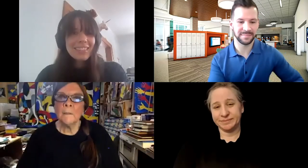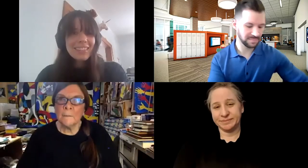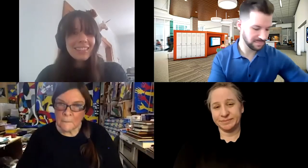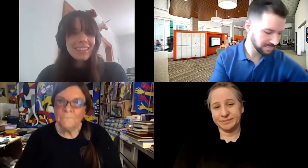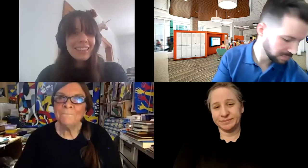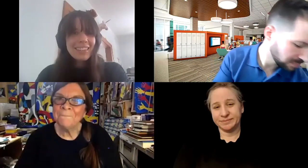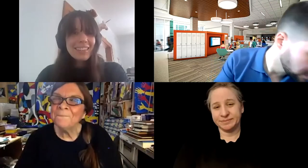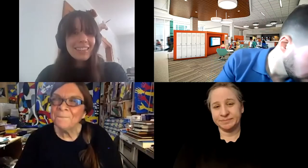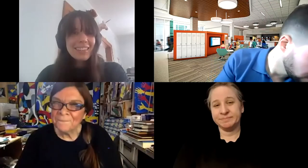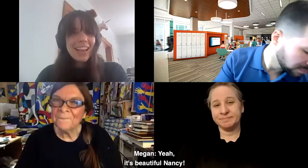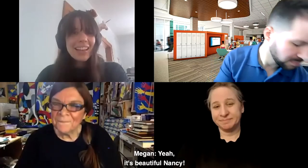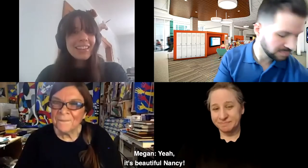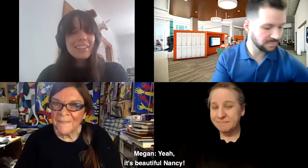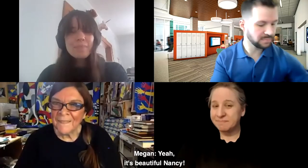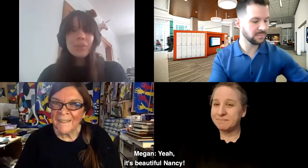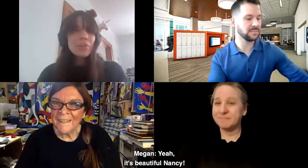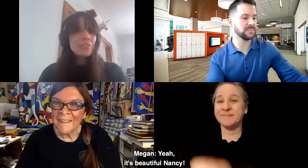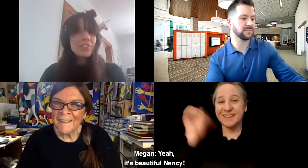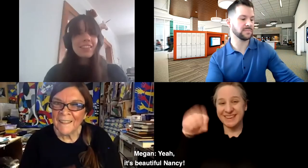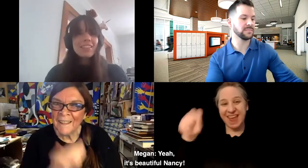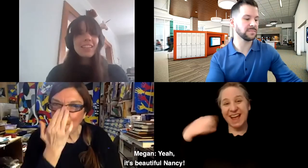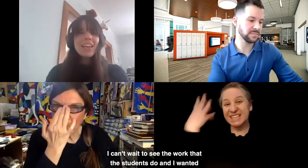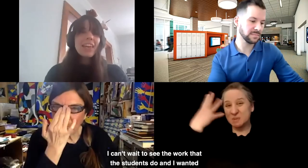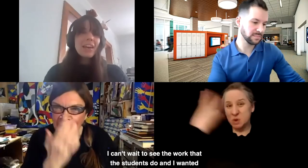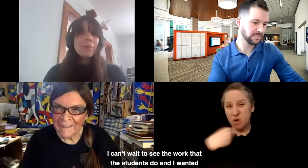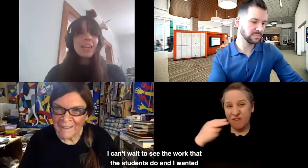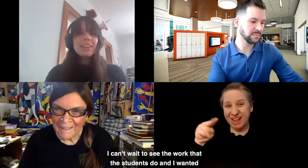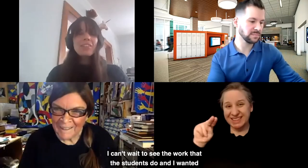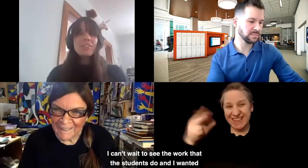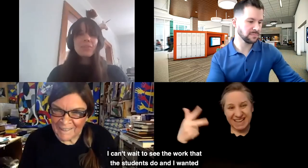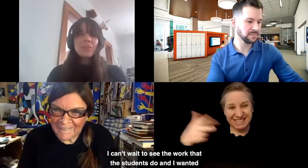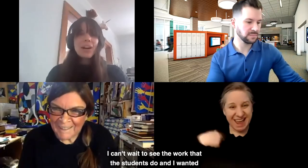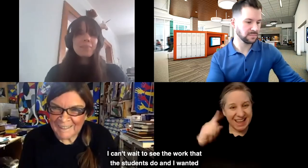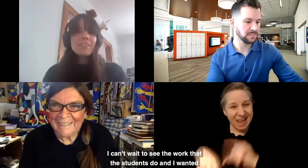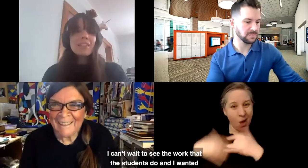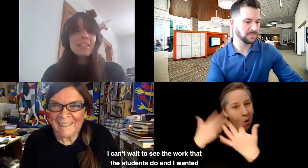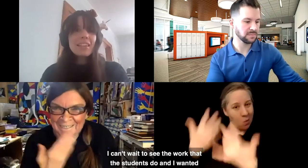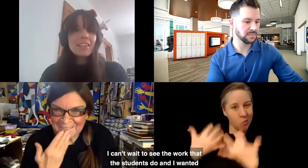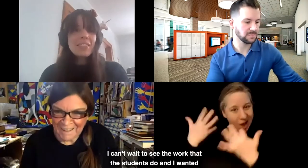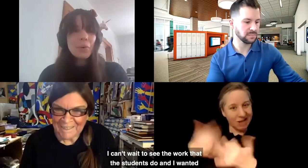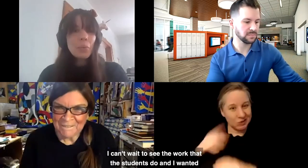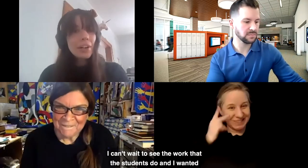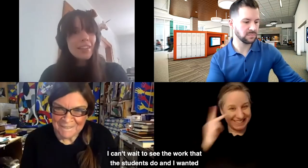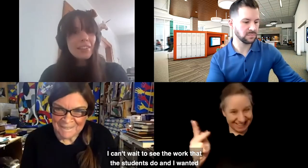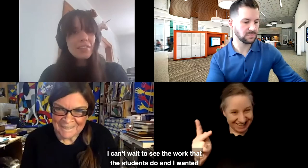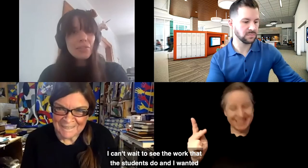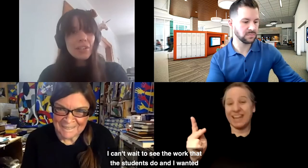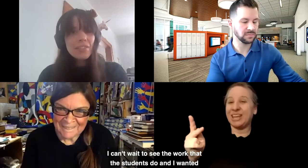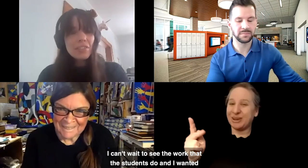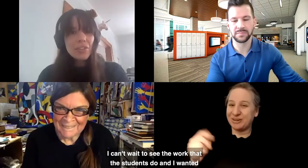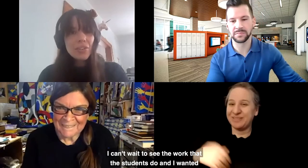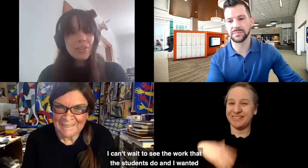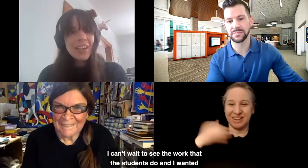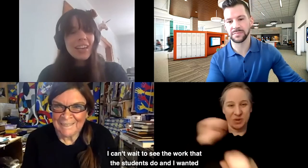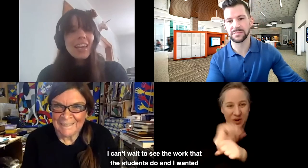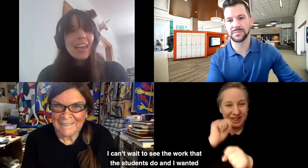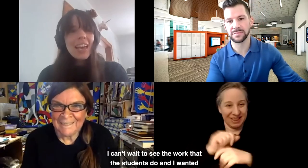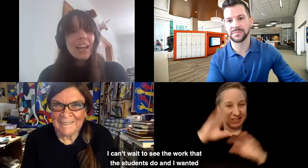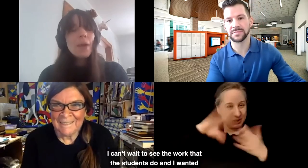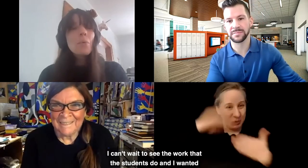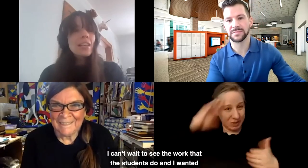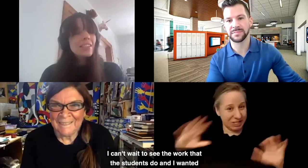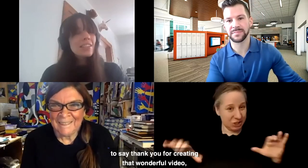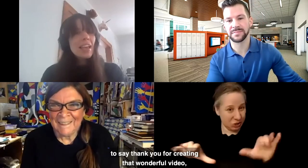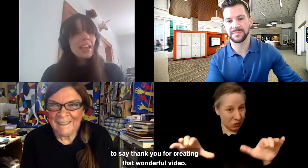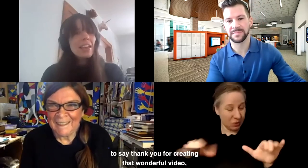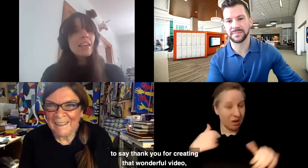Megan speaking. Yeah, it's beautiful, Nancy. I can't wait to see the work that the students do. And